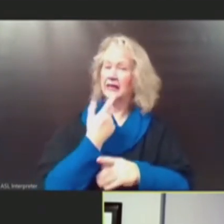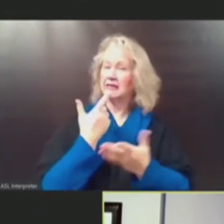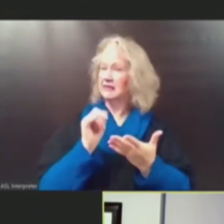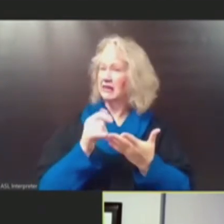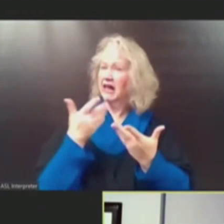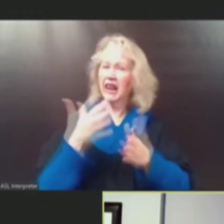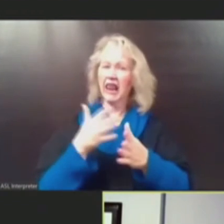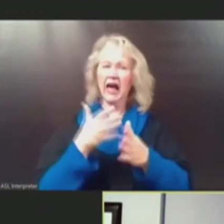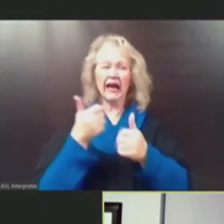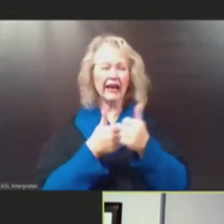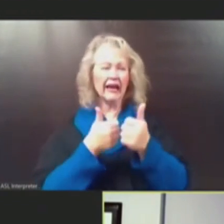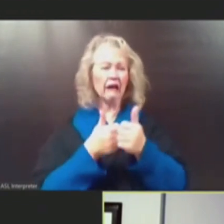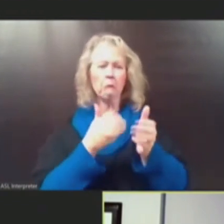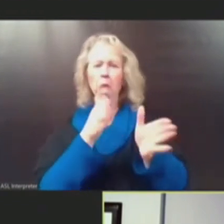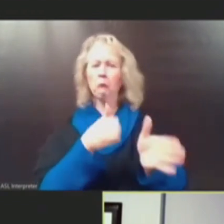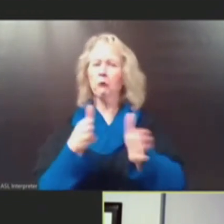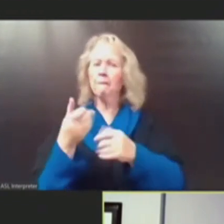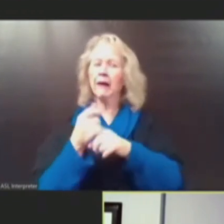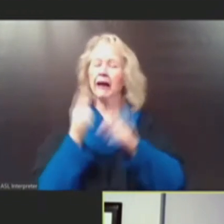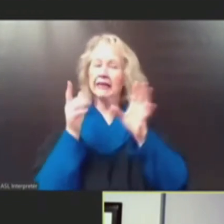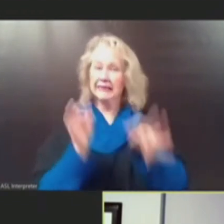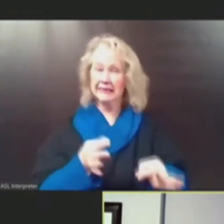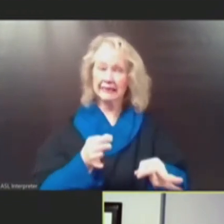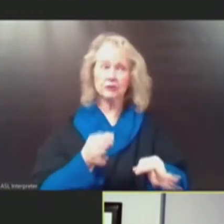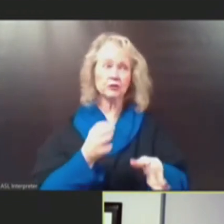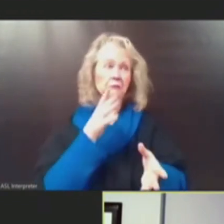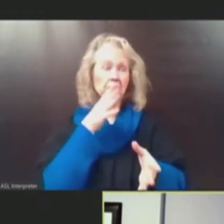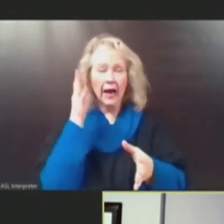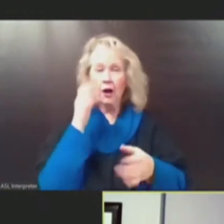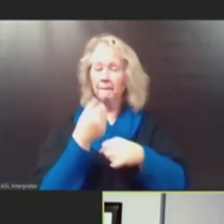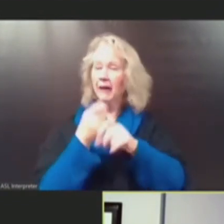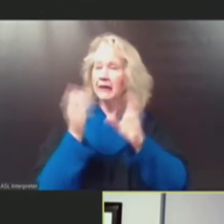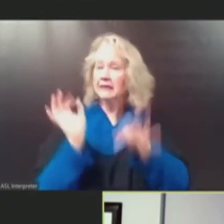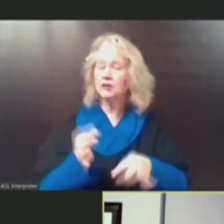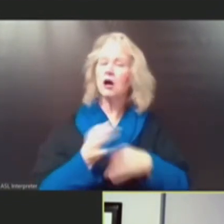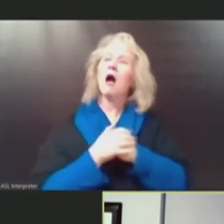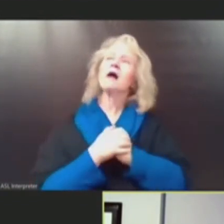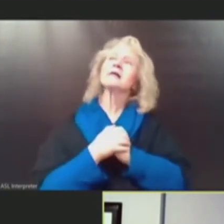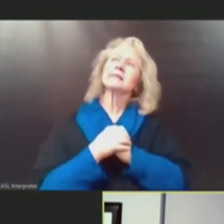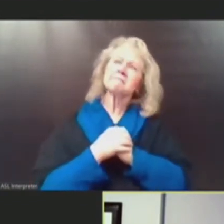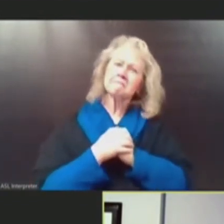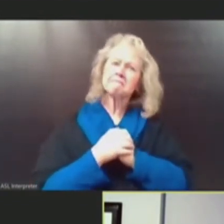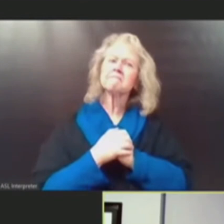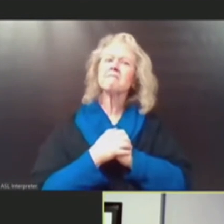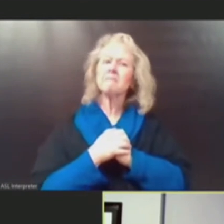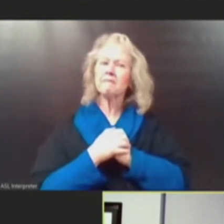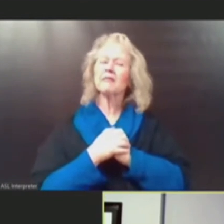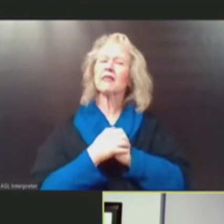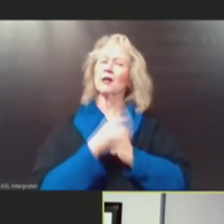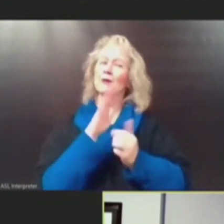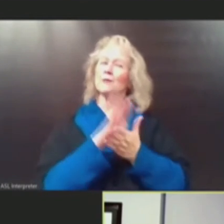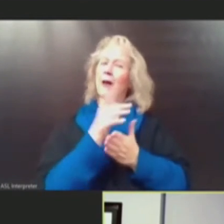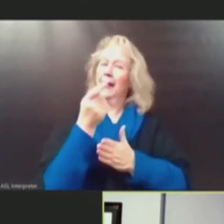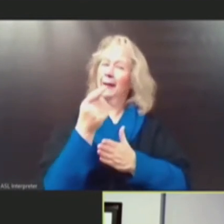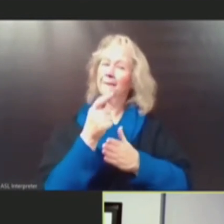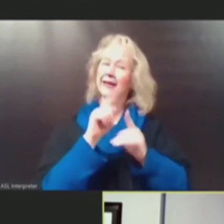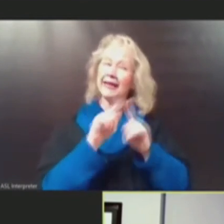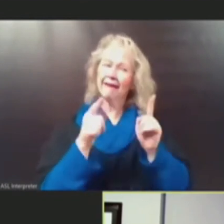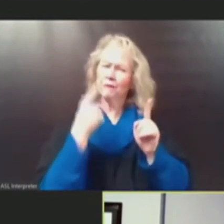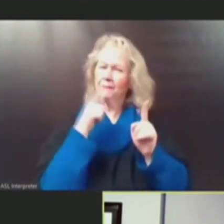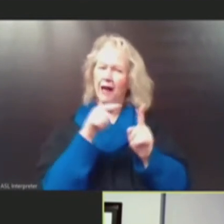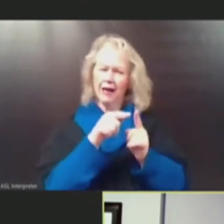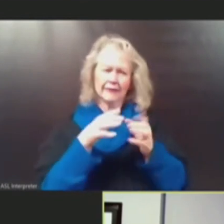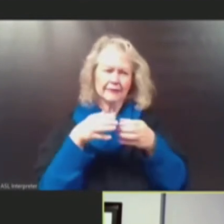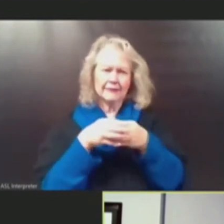individual patient or person, parent, family. I think their schools are a little bit different because it is a community is a